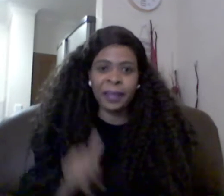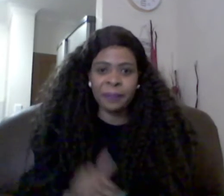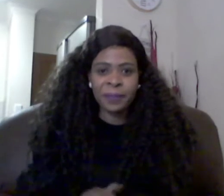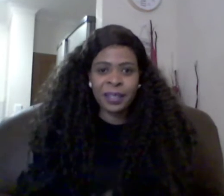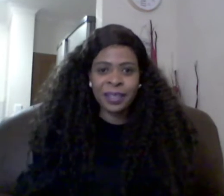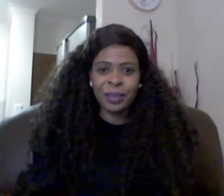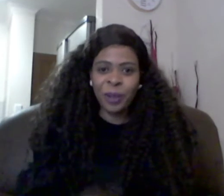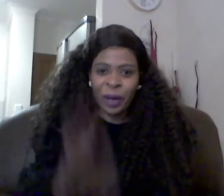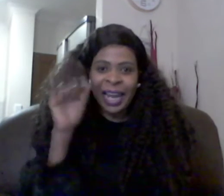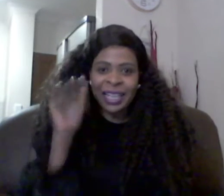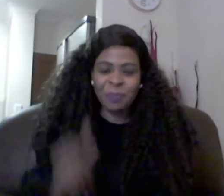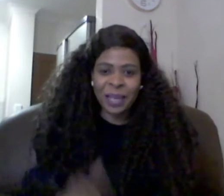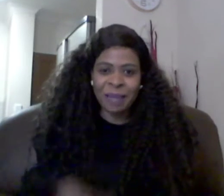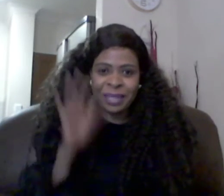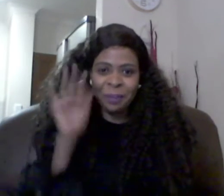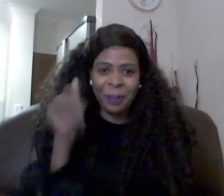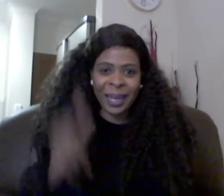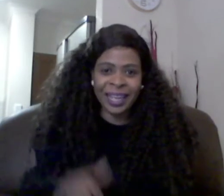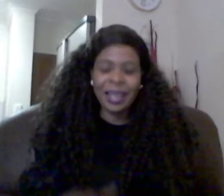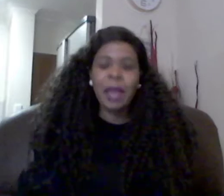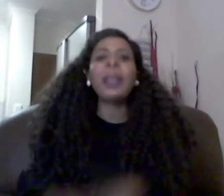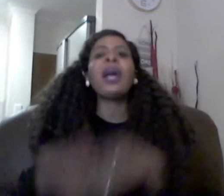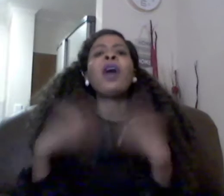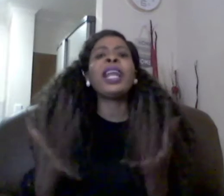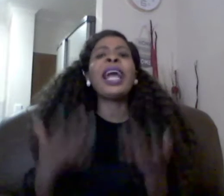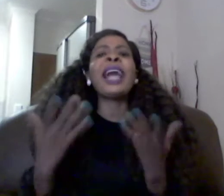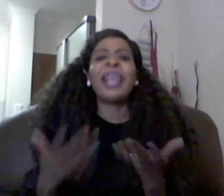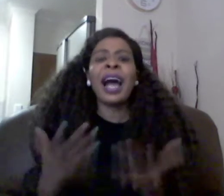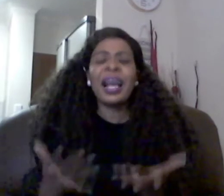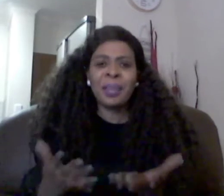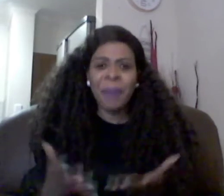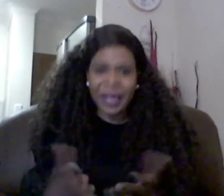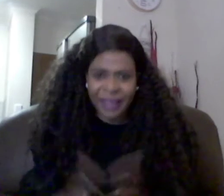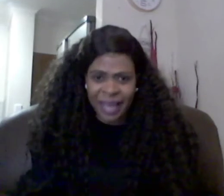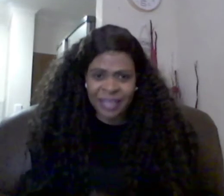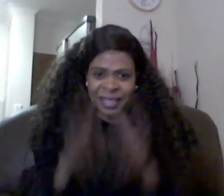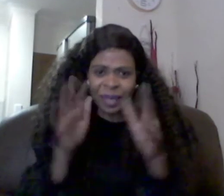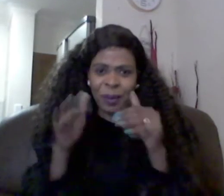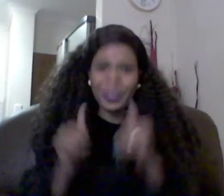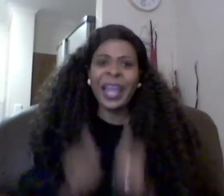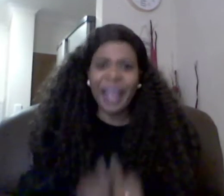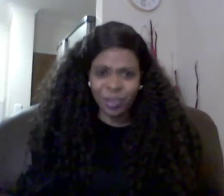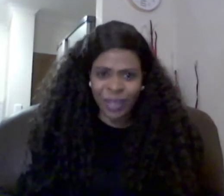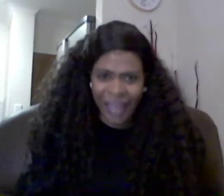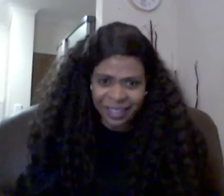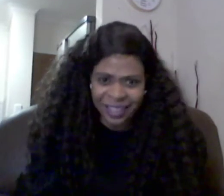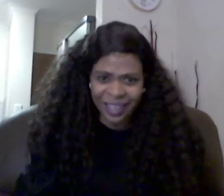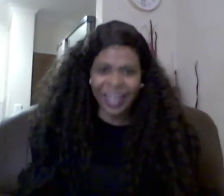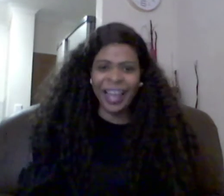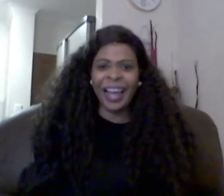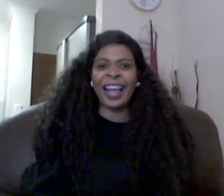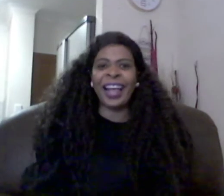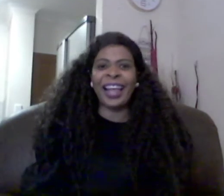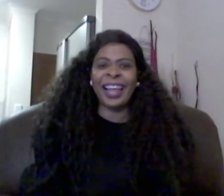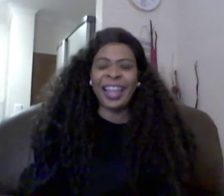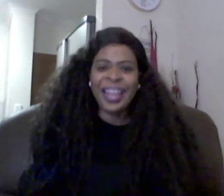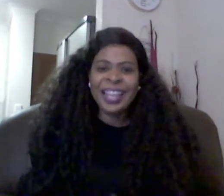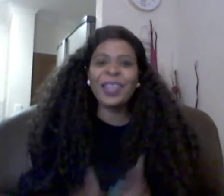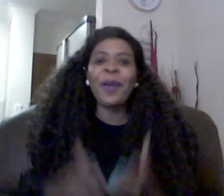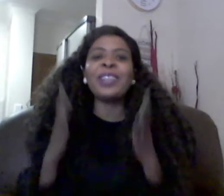don't rush me i'm still praying but i already had an answer by then it's just that i was playing hard to get so what